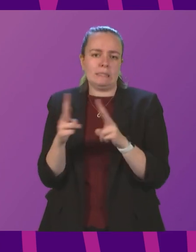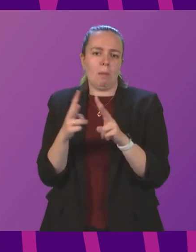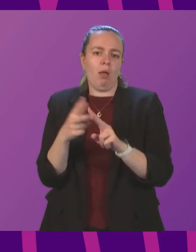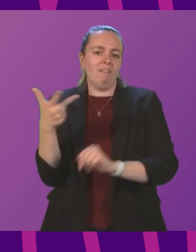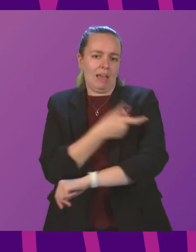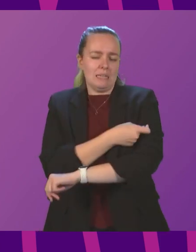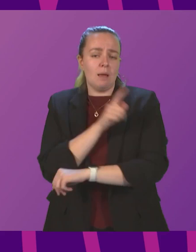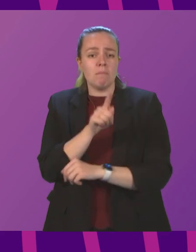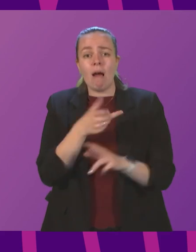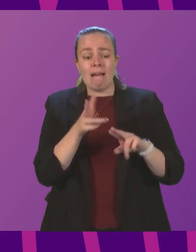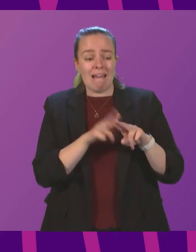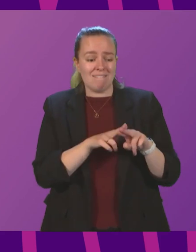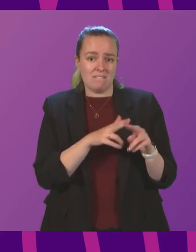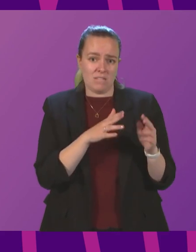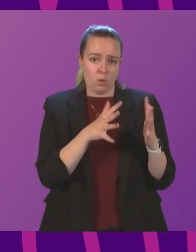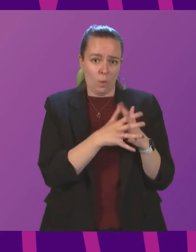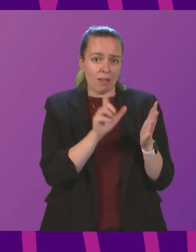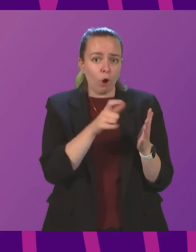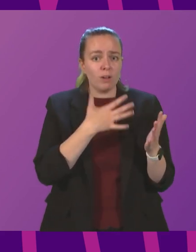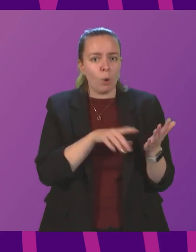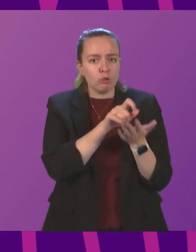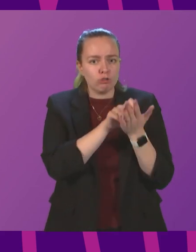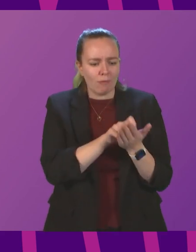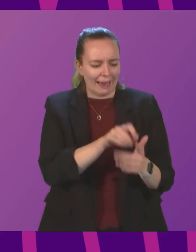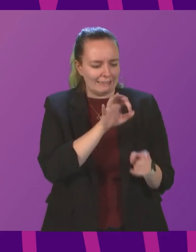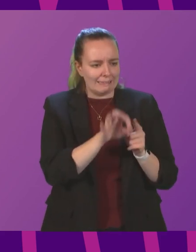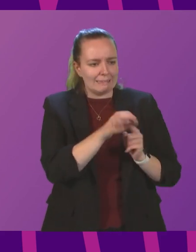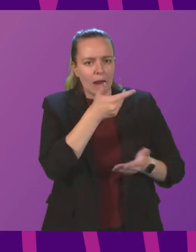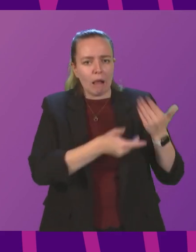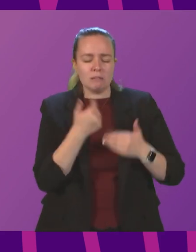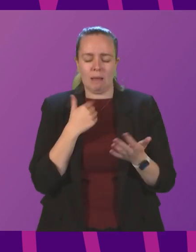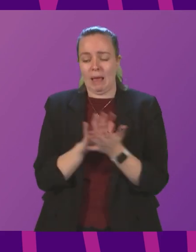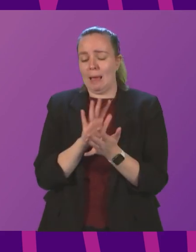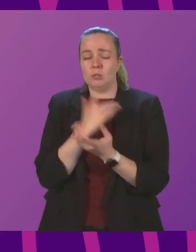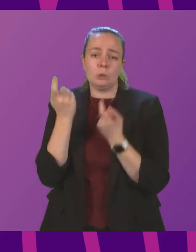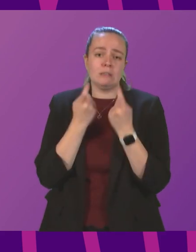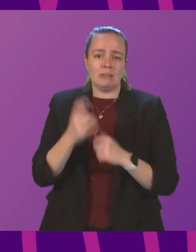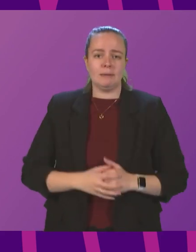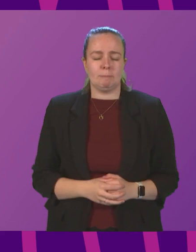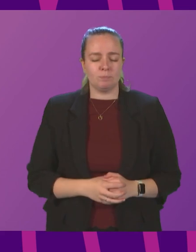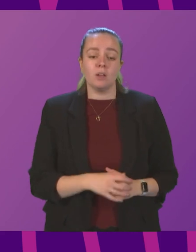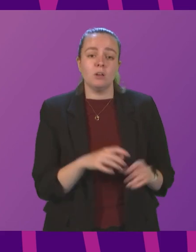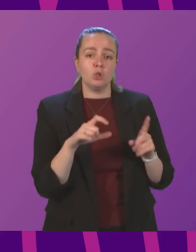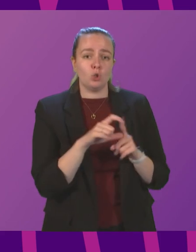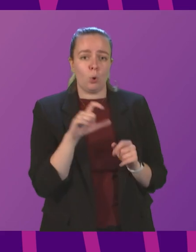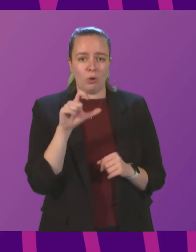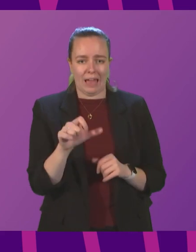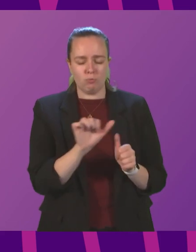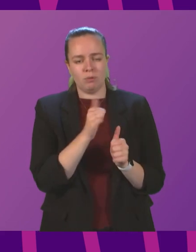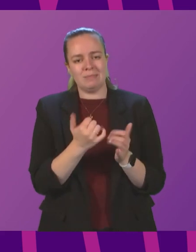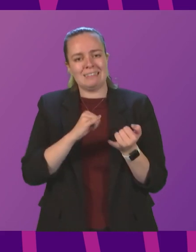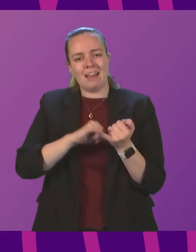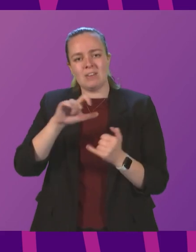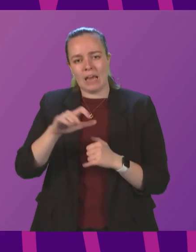But if Mr Coffey wishes to write to me with further details about this scenario, I will happily consider that. Donald Cameron to be followed by Stephanie